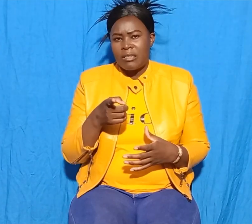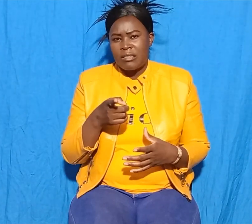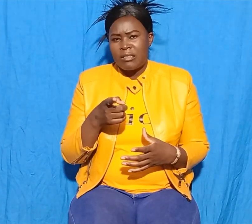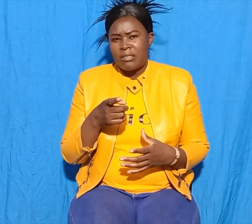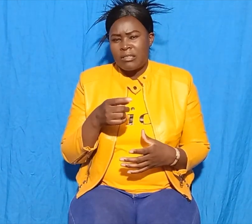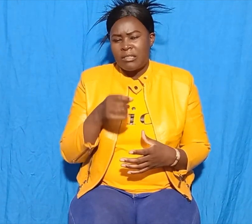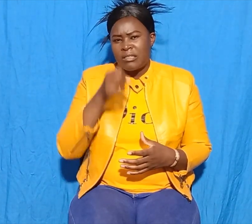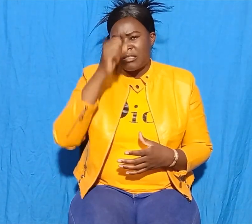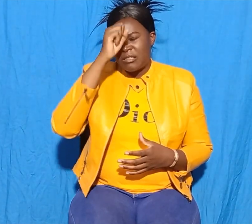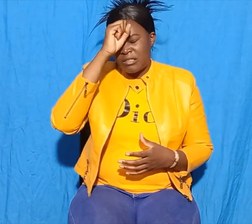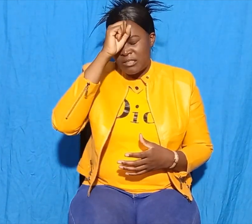I have no heart.